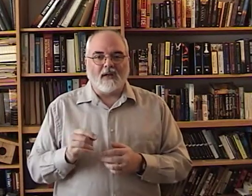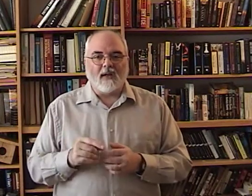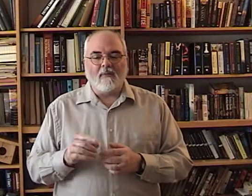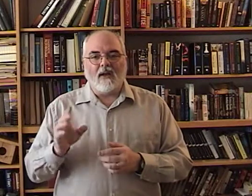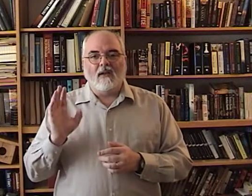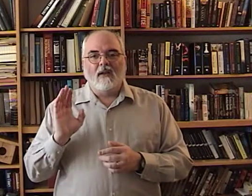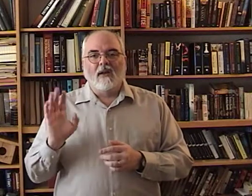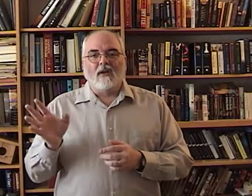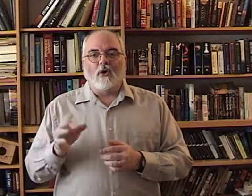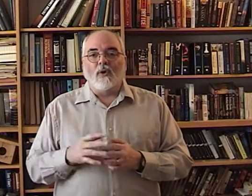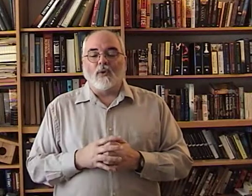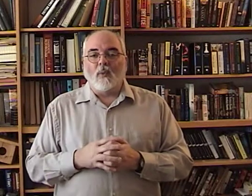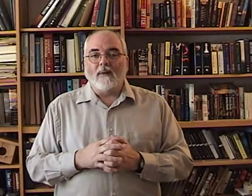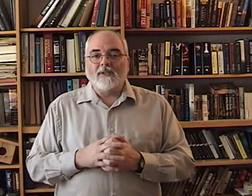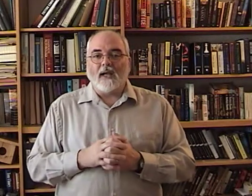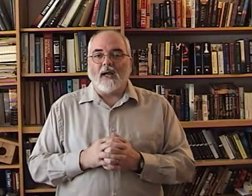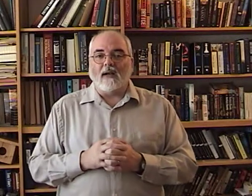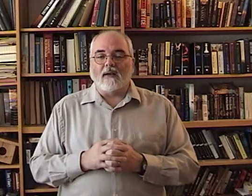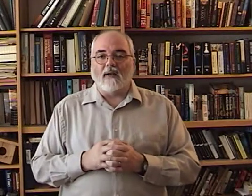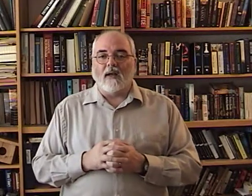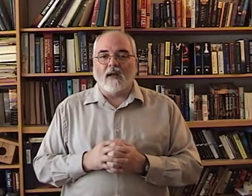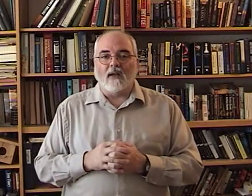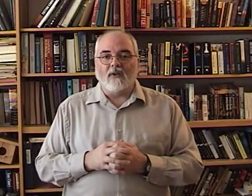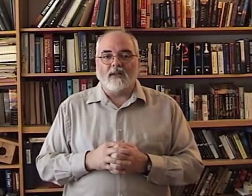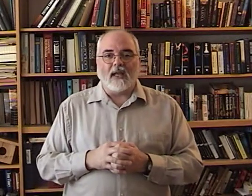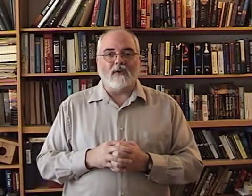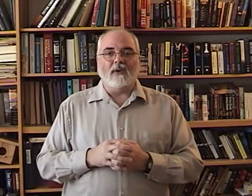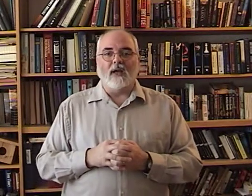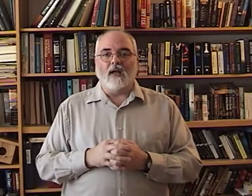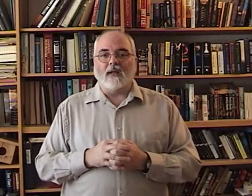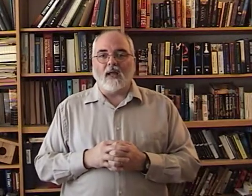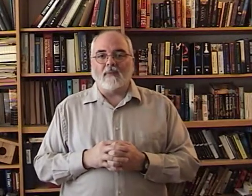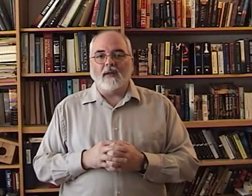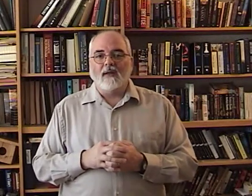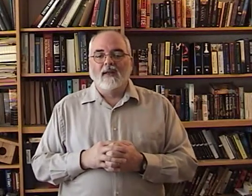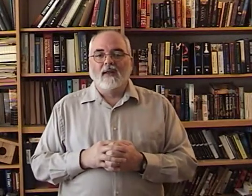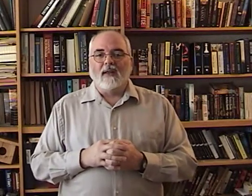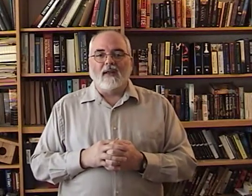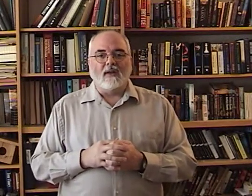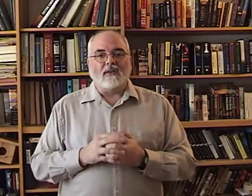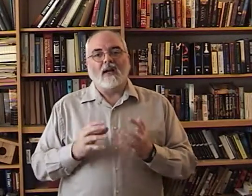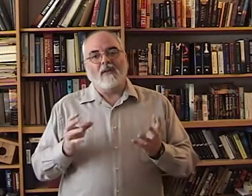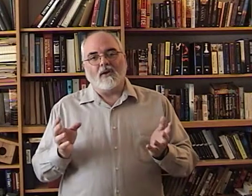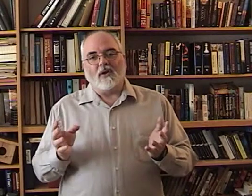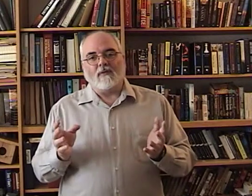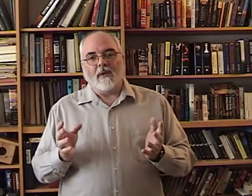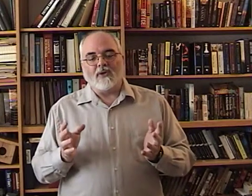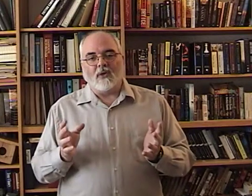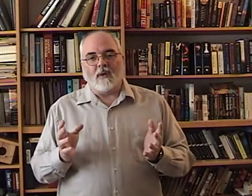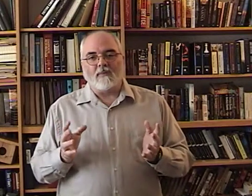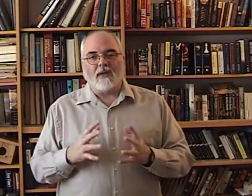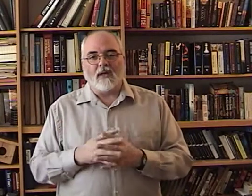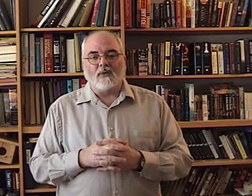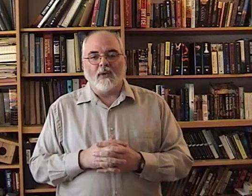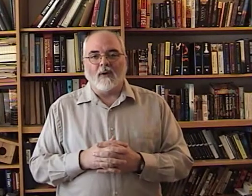an email. Go on to the website. That's how you can contact me. And there's a lot of other good information on the website as well.